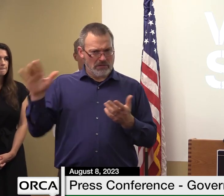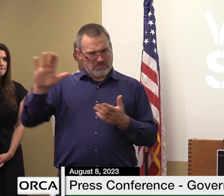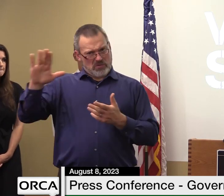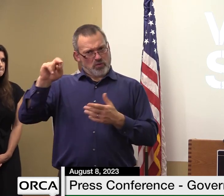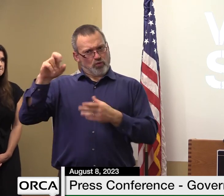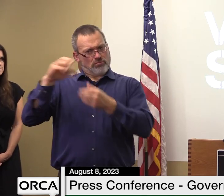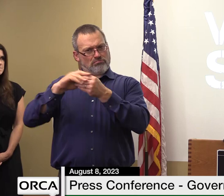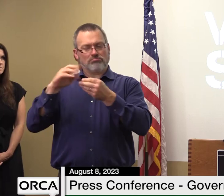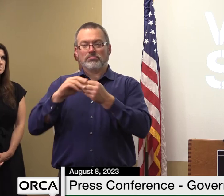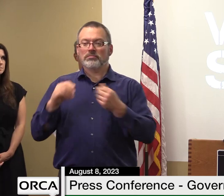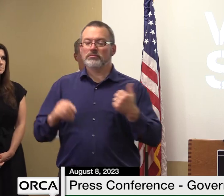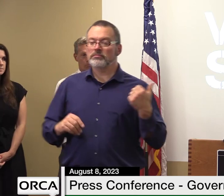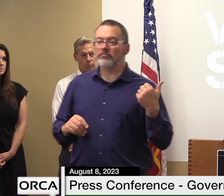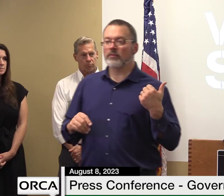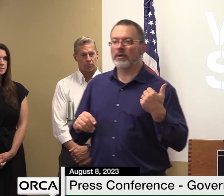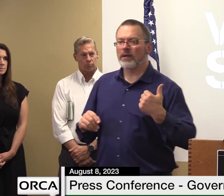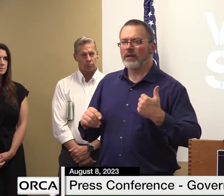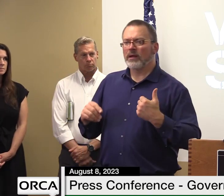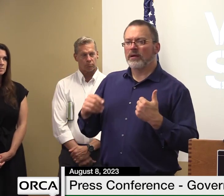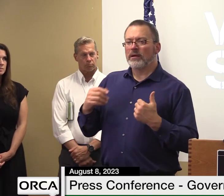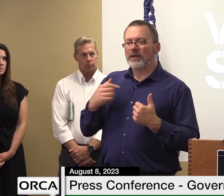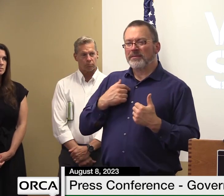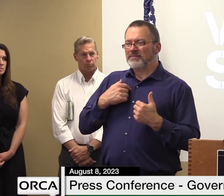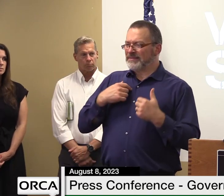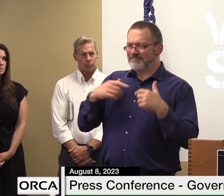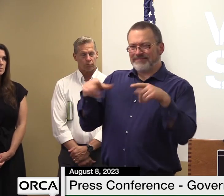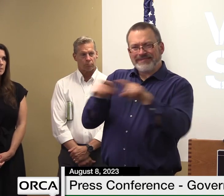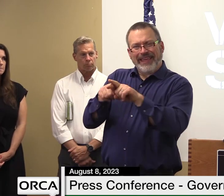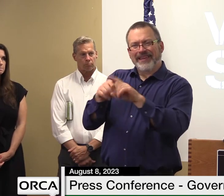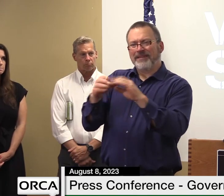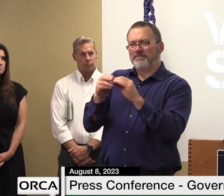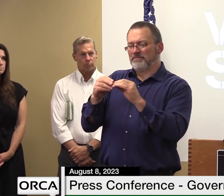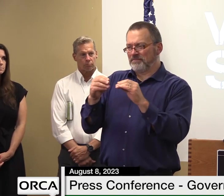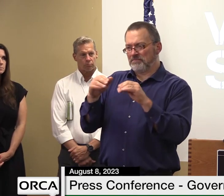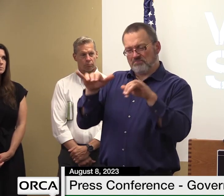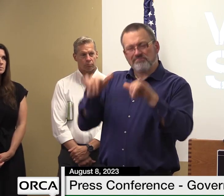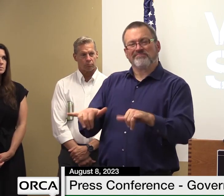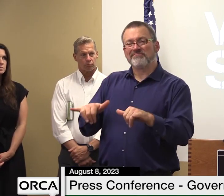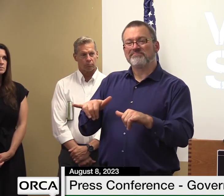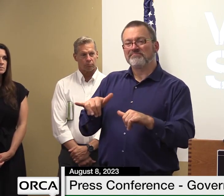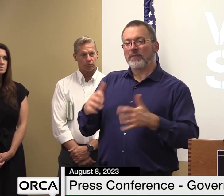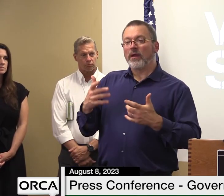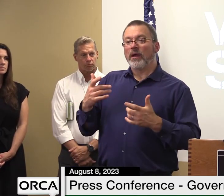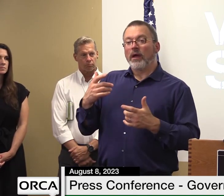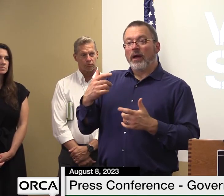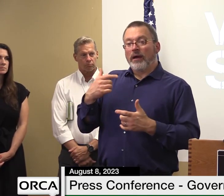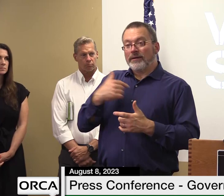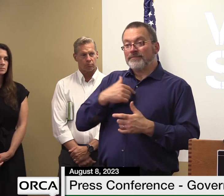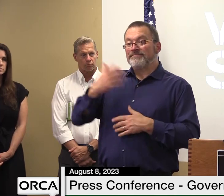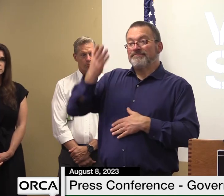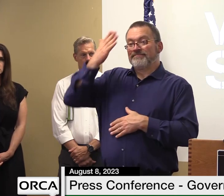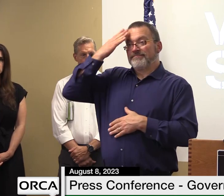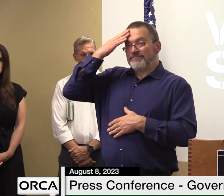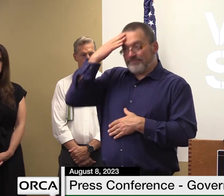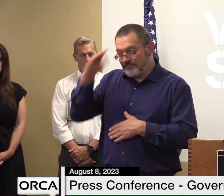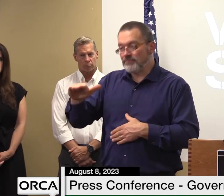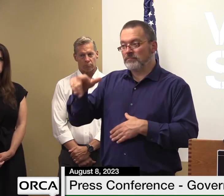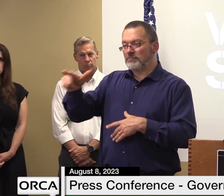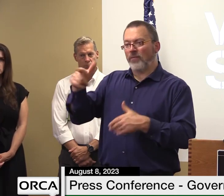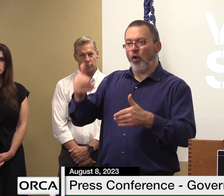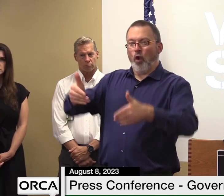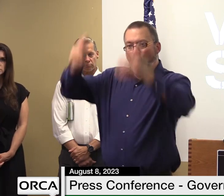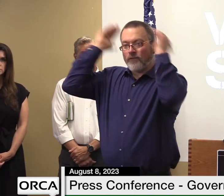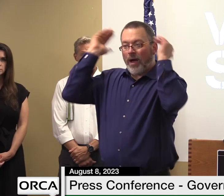what i said before still holds true um we didn't know that they were being inundated they didn't communicate